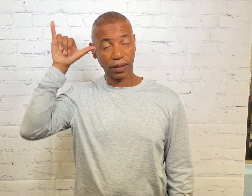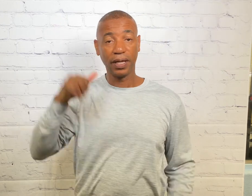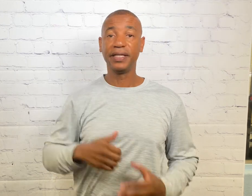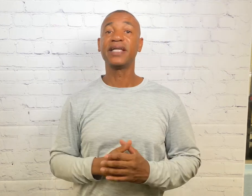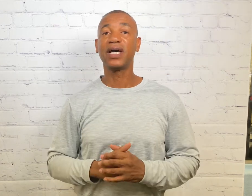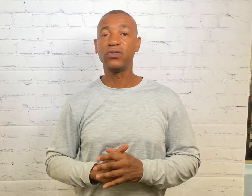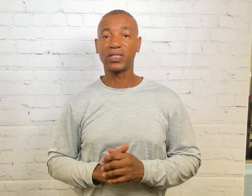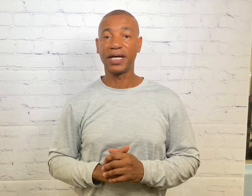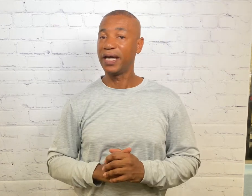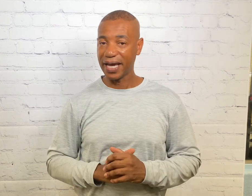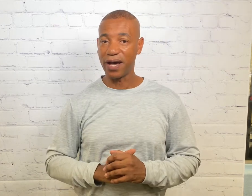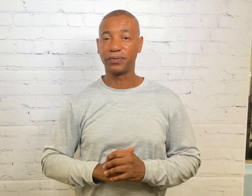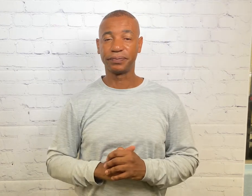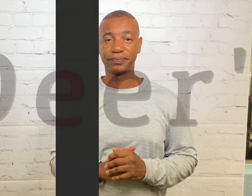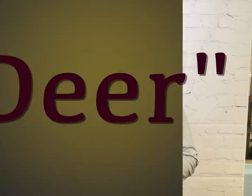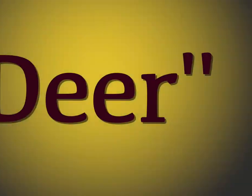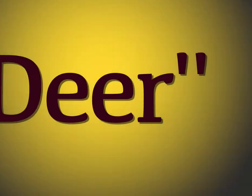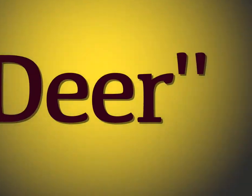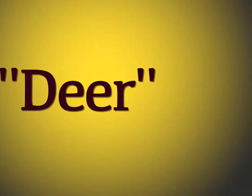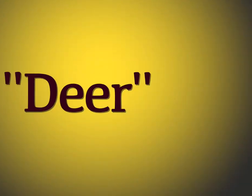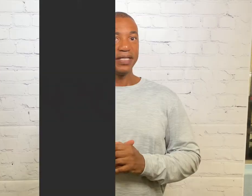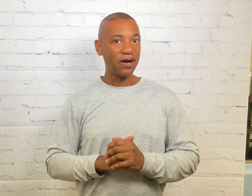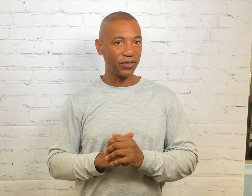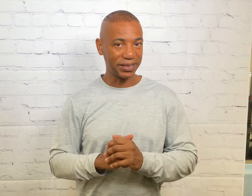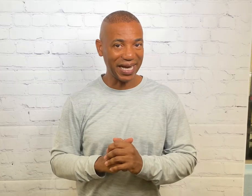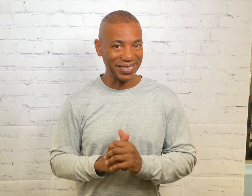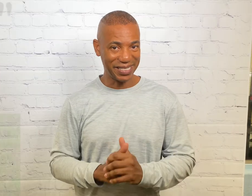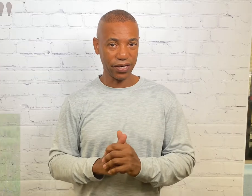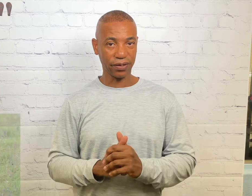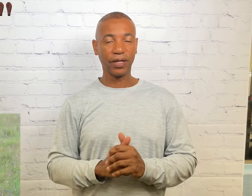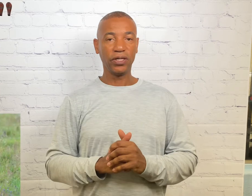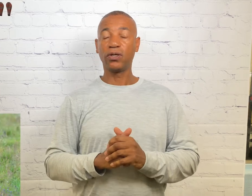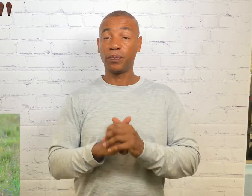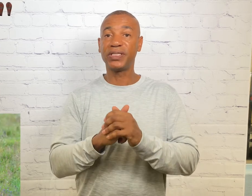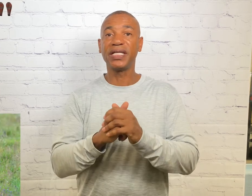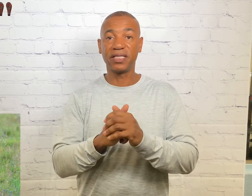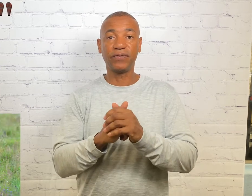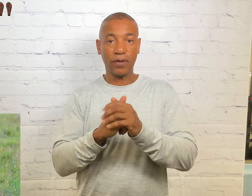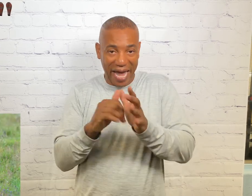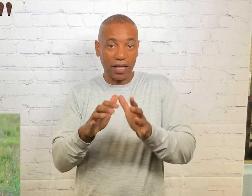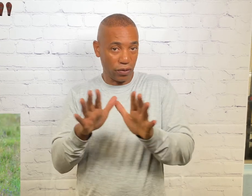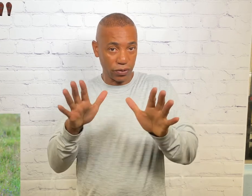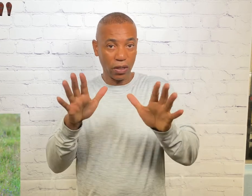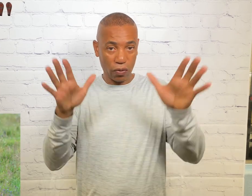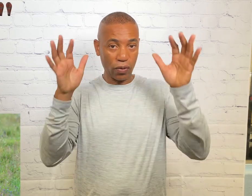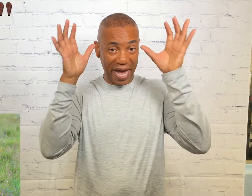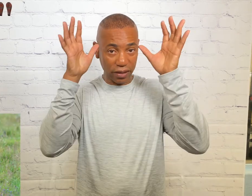That's how you sign cow. Now for the sign deer you're going to pretend as if they're antlers growing out of the